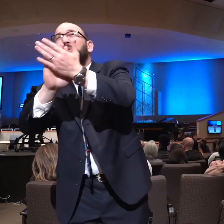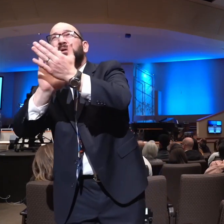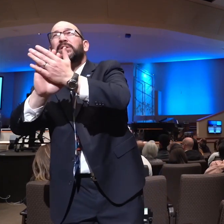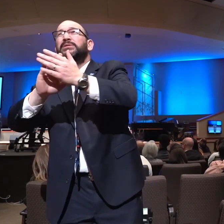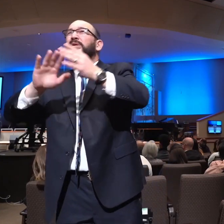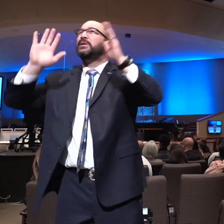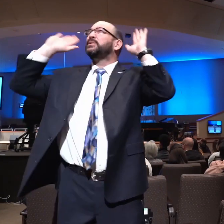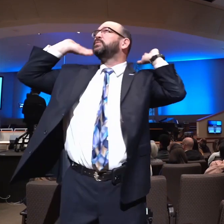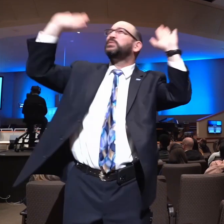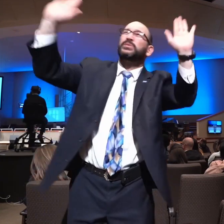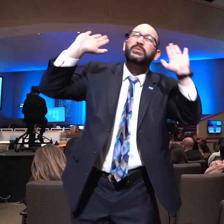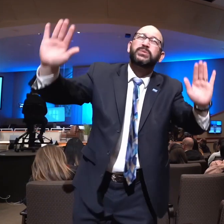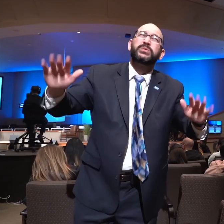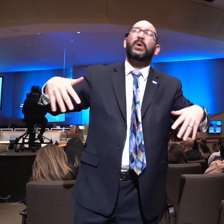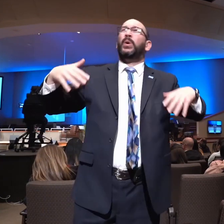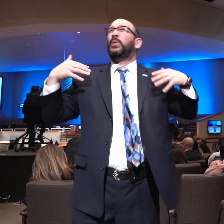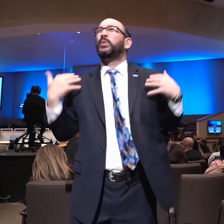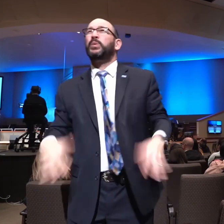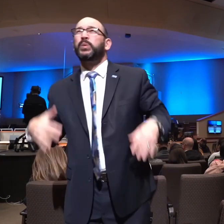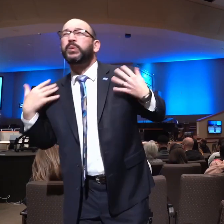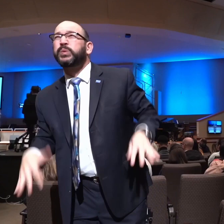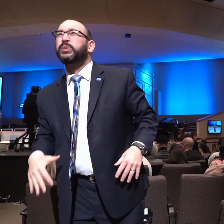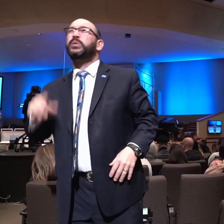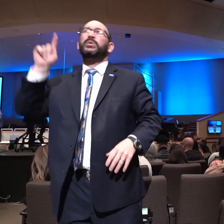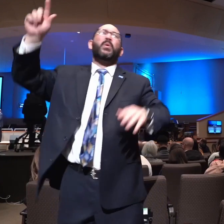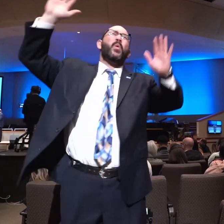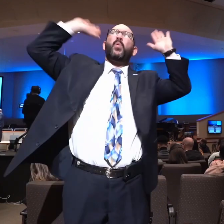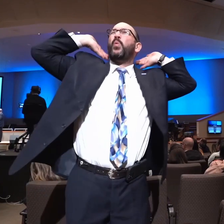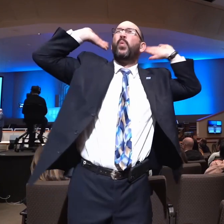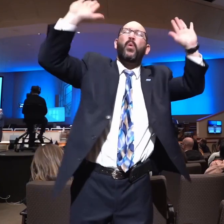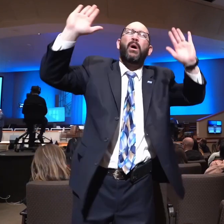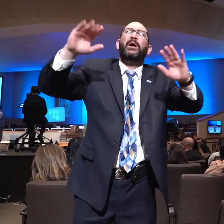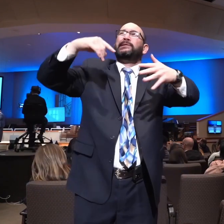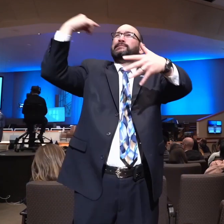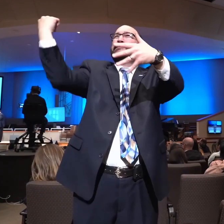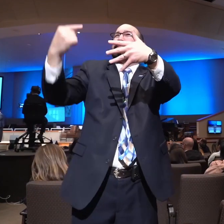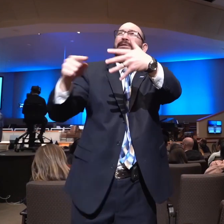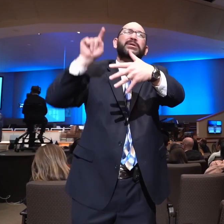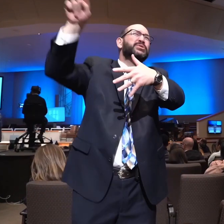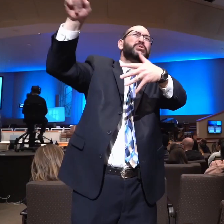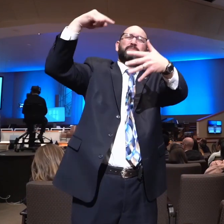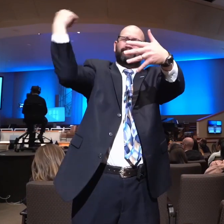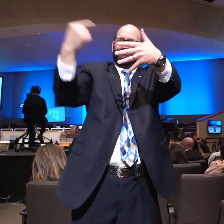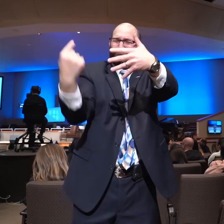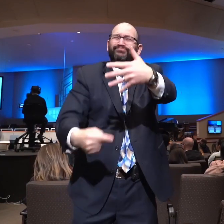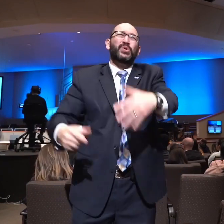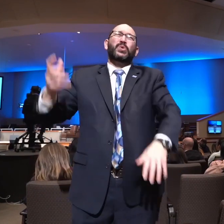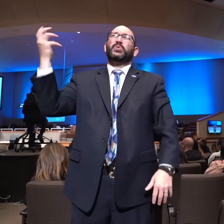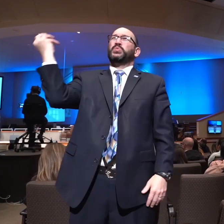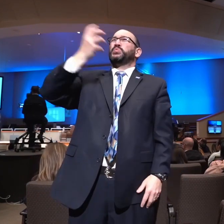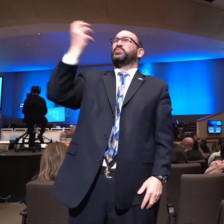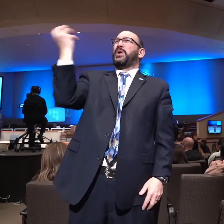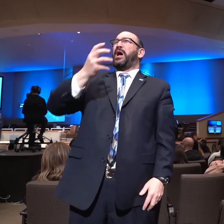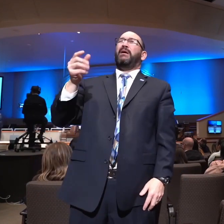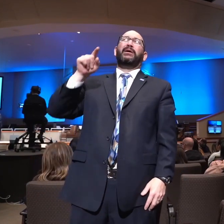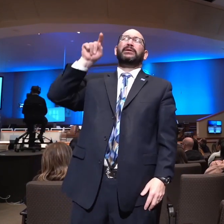speak of his attributes, when we acknowledge our needfulness in prayer. It is, it is lifting him up. Prayer, prayer is